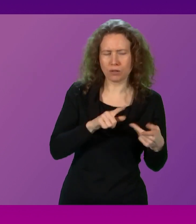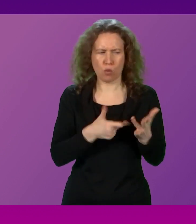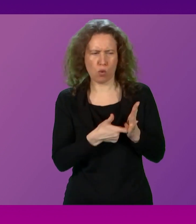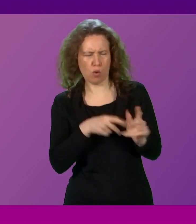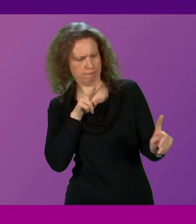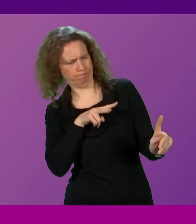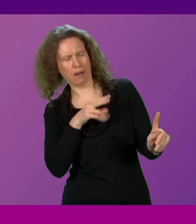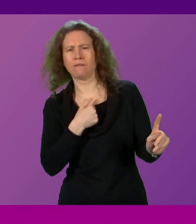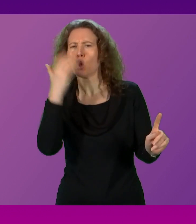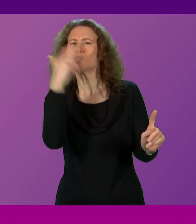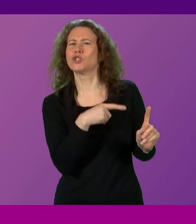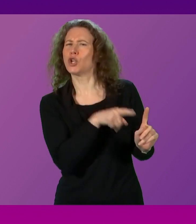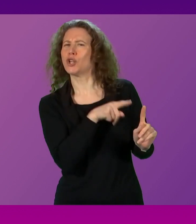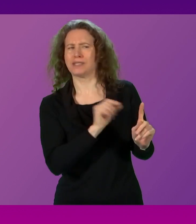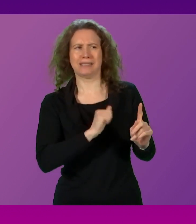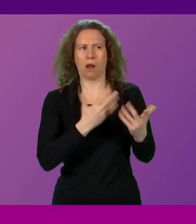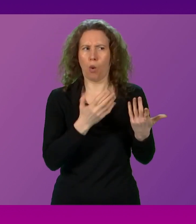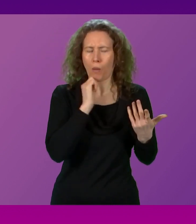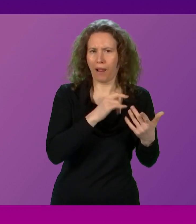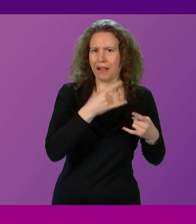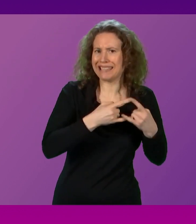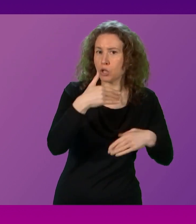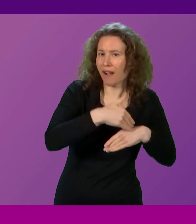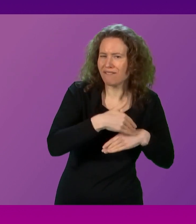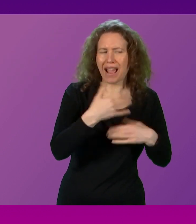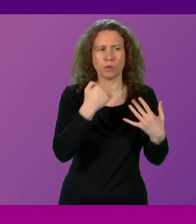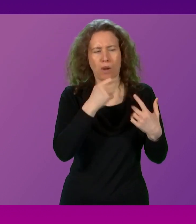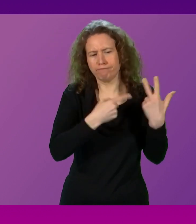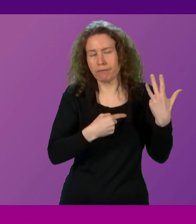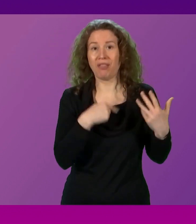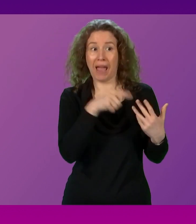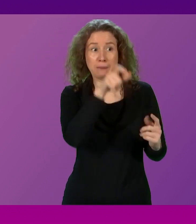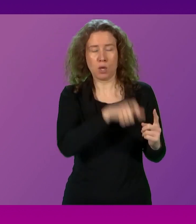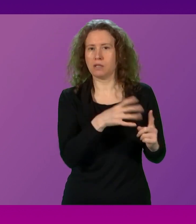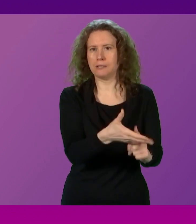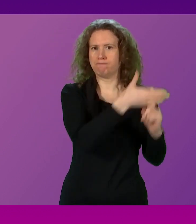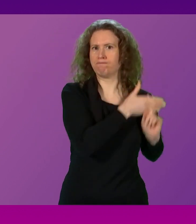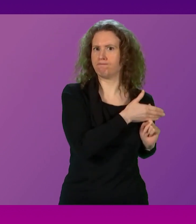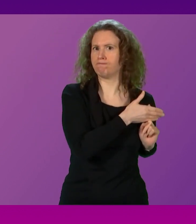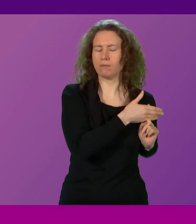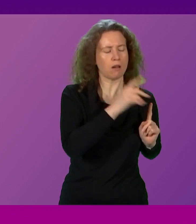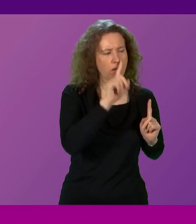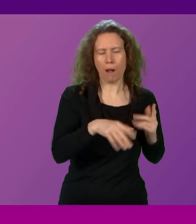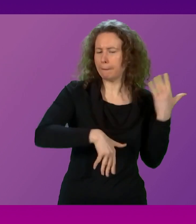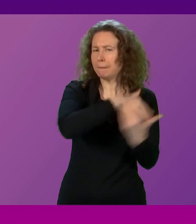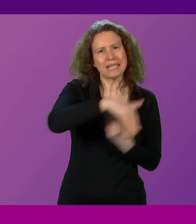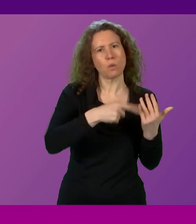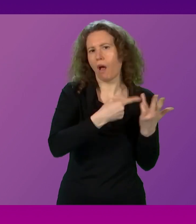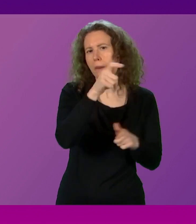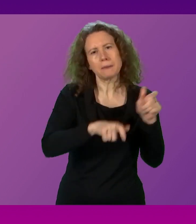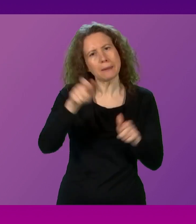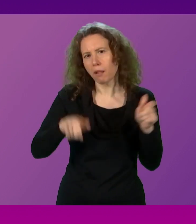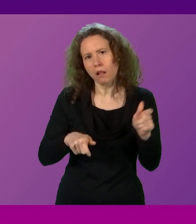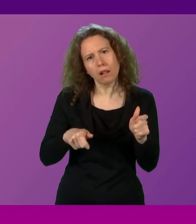to any concern about sexual offending, that prisoner is segregated from other prisoners. And that applies